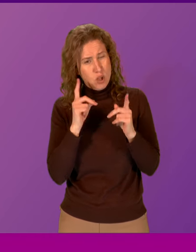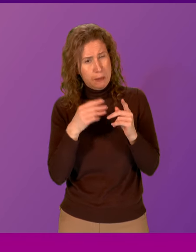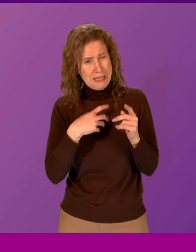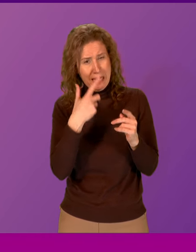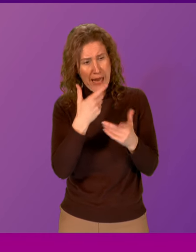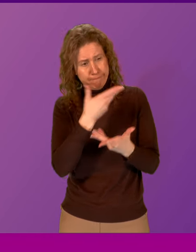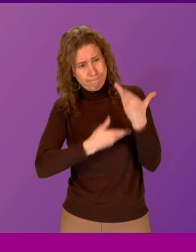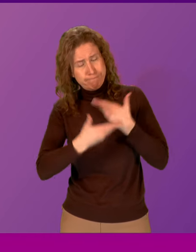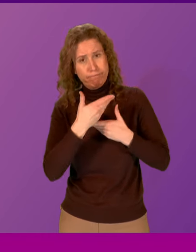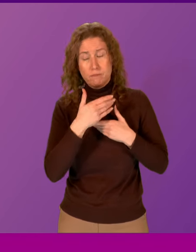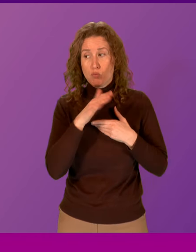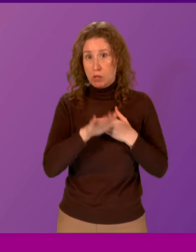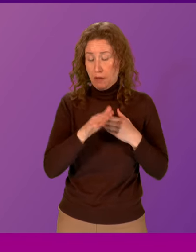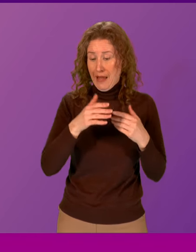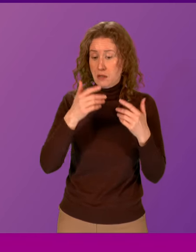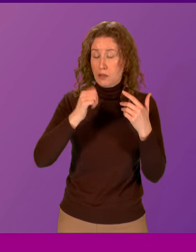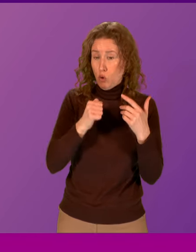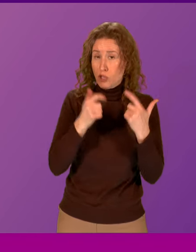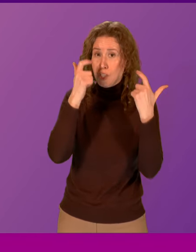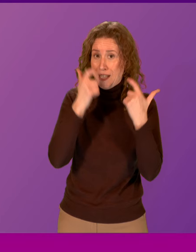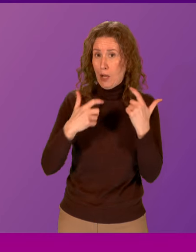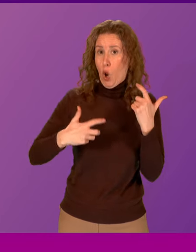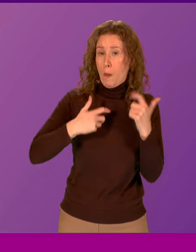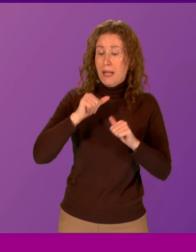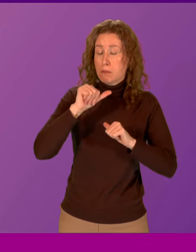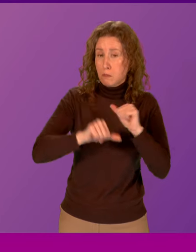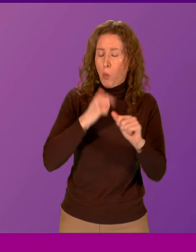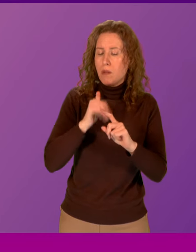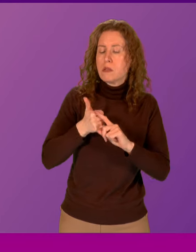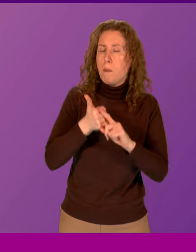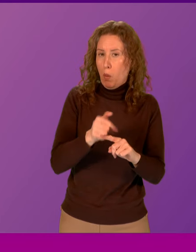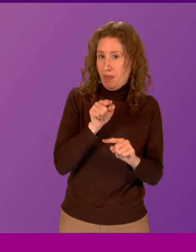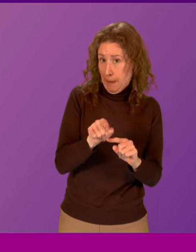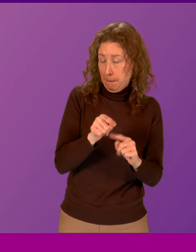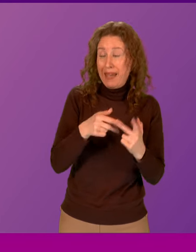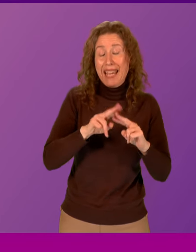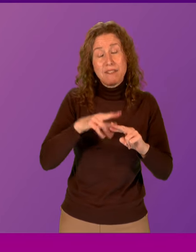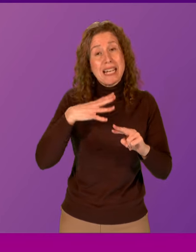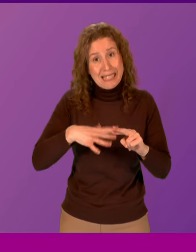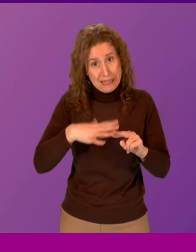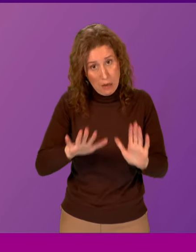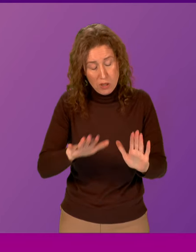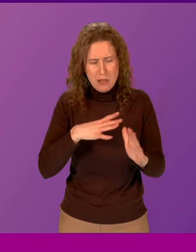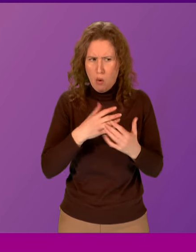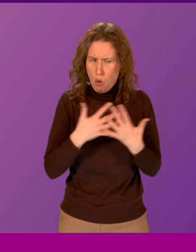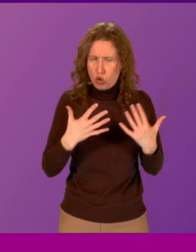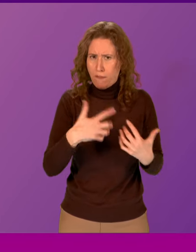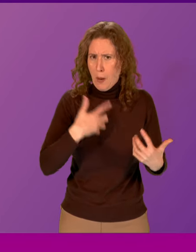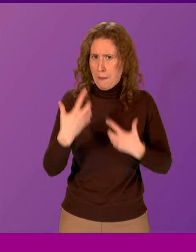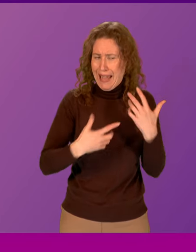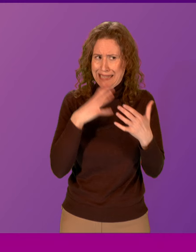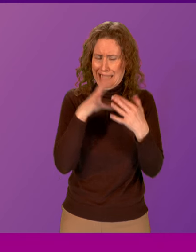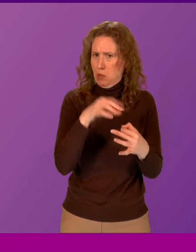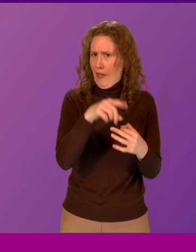assurance that the Scottish Legal Complaints Commission will be supported, if they require it, to deal with the expected increase in complaints relating to